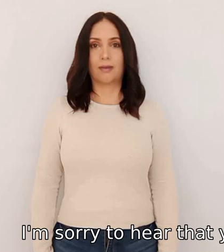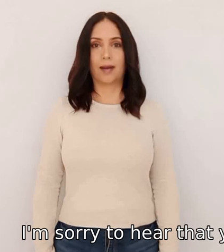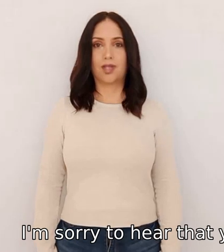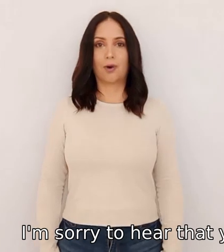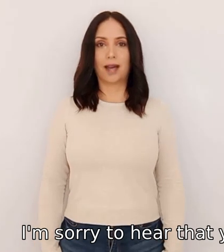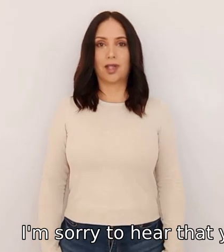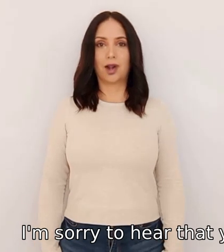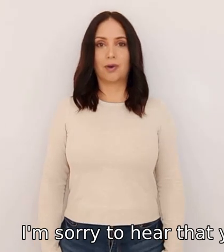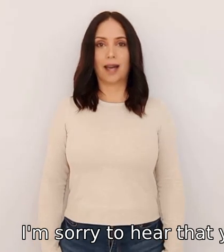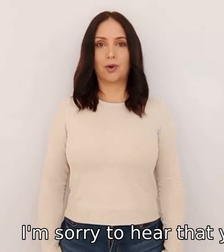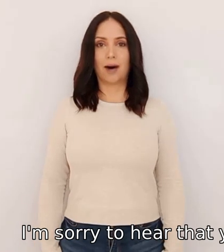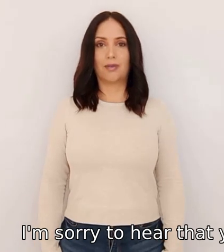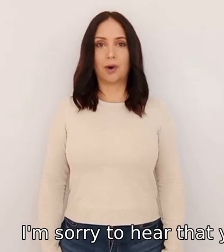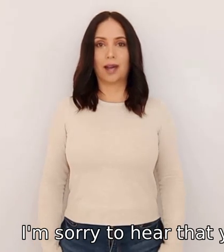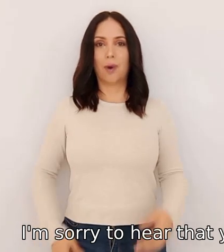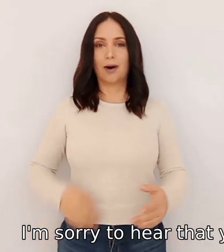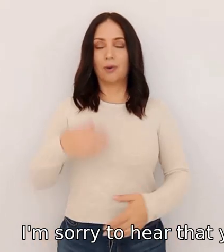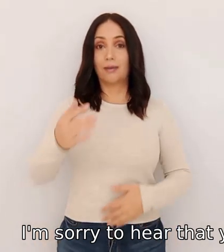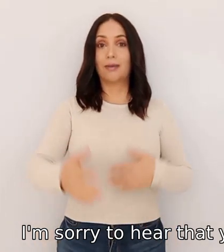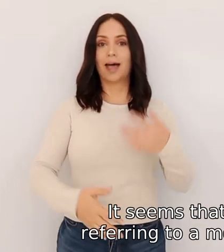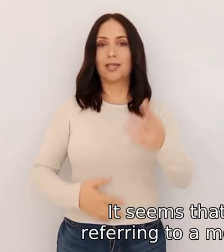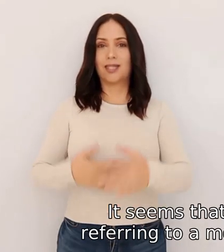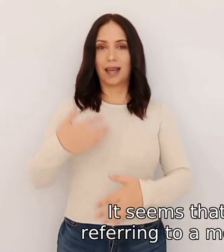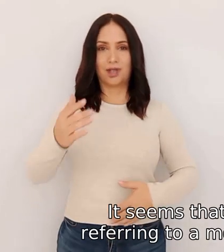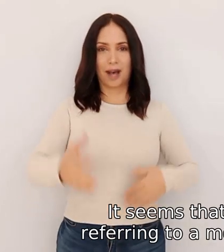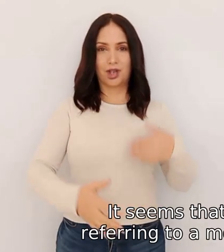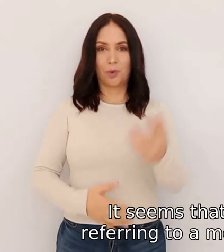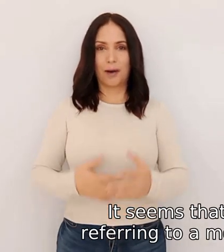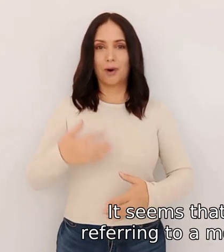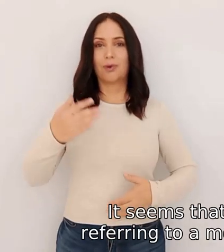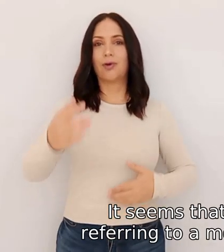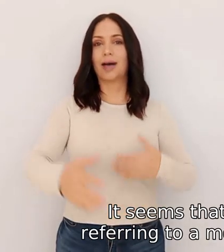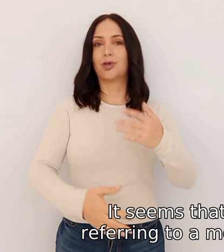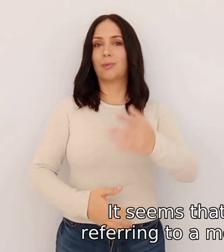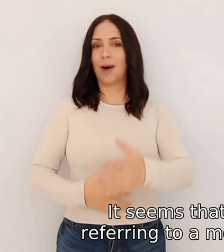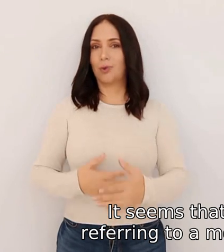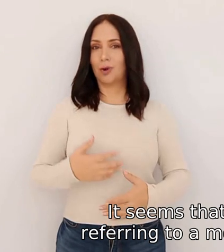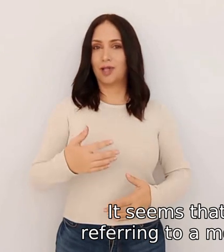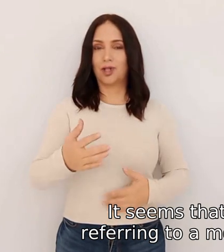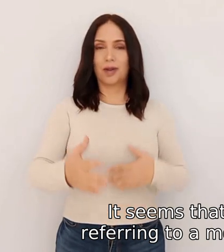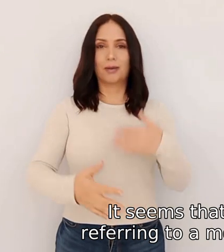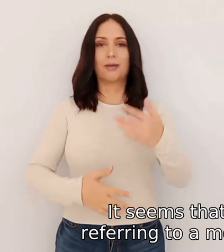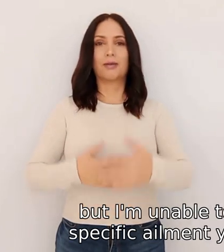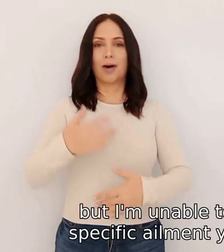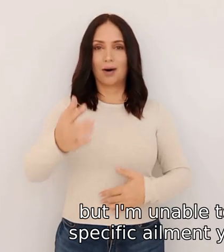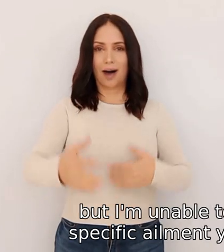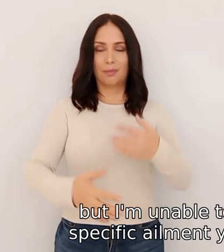i'm sorry to hear that you're not feeling well it seems that you may be referring to a medical condition but i'm